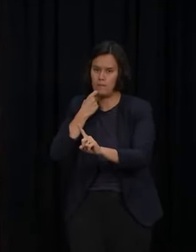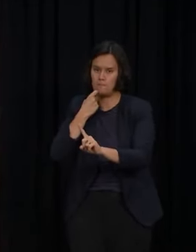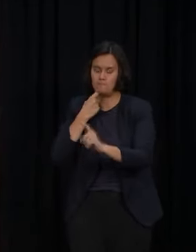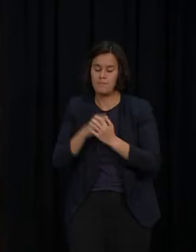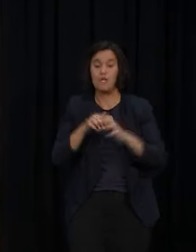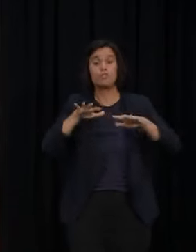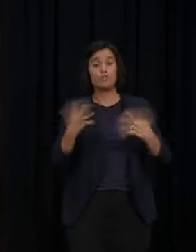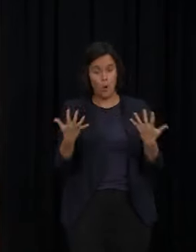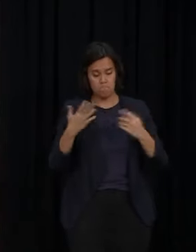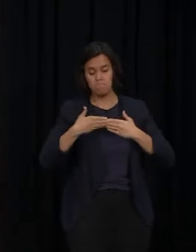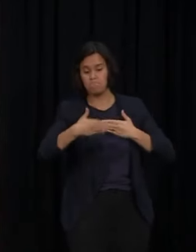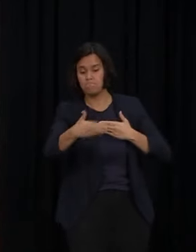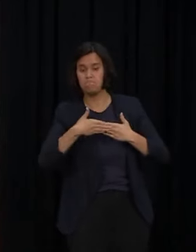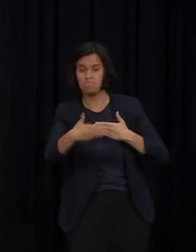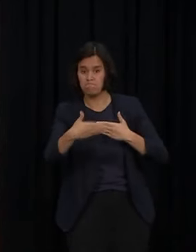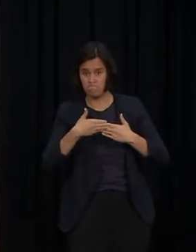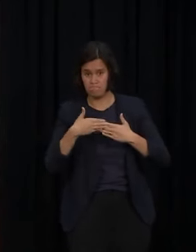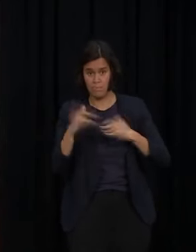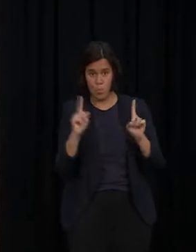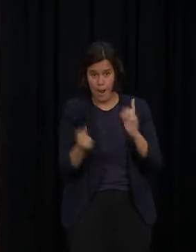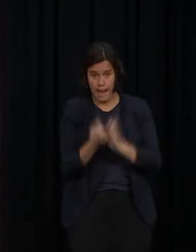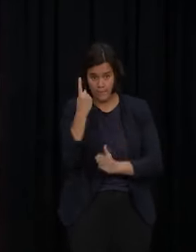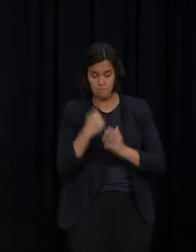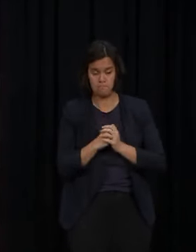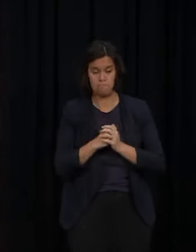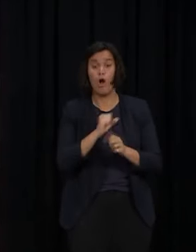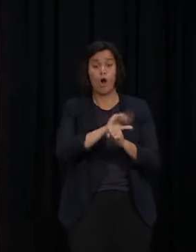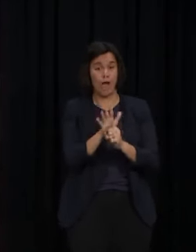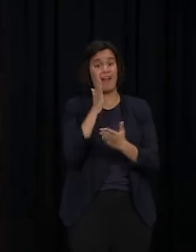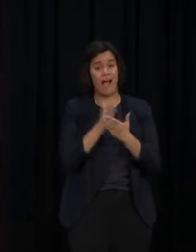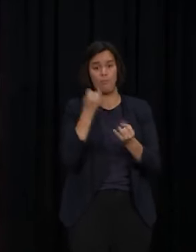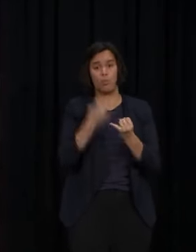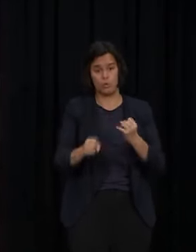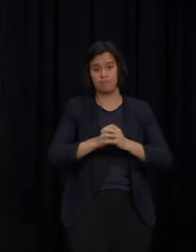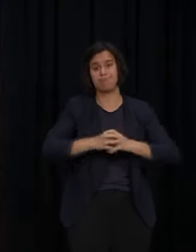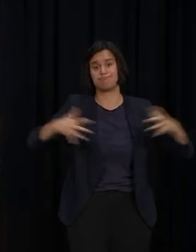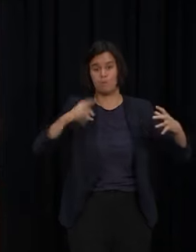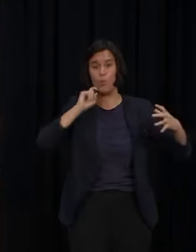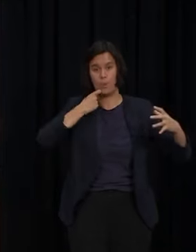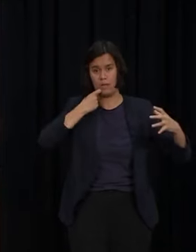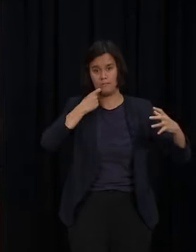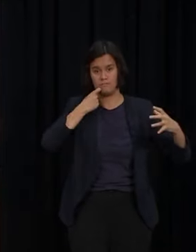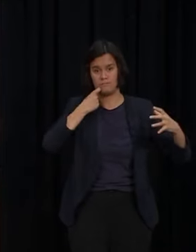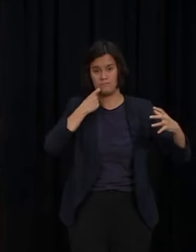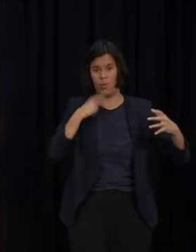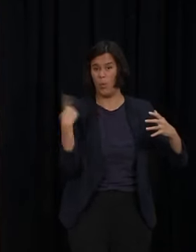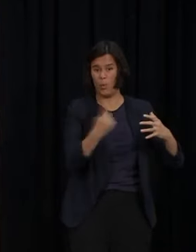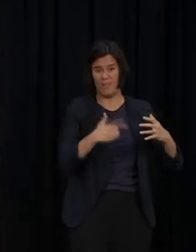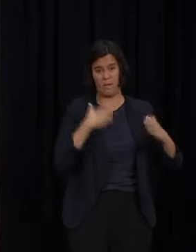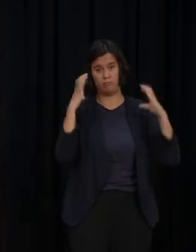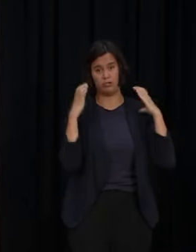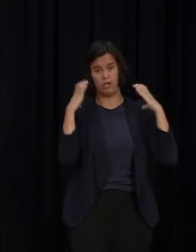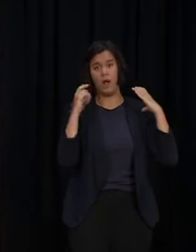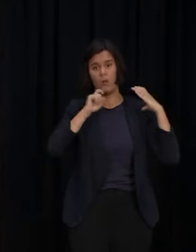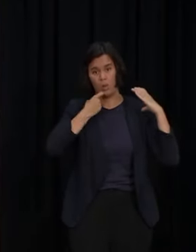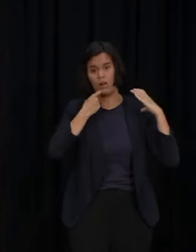weeks, COVID will increase and rapidly. There will be disruption and pressure from Omicron. We must brace